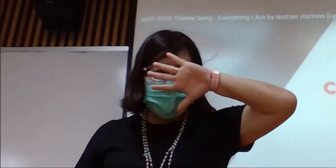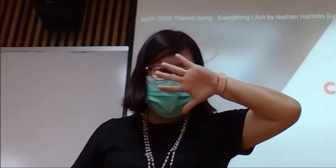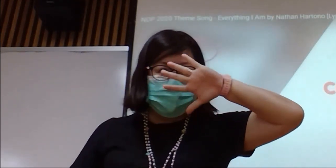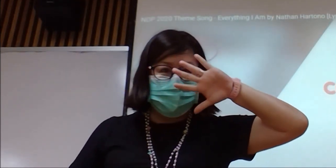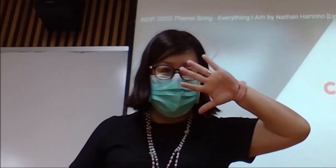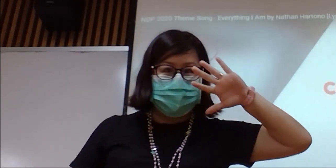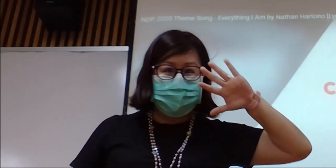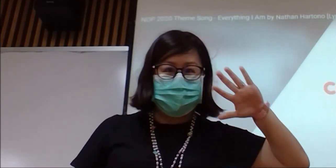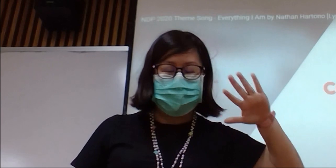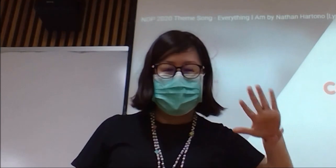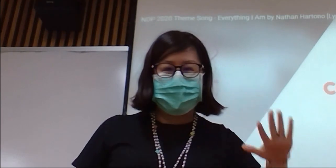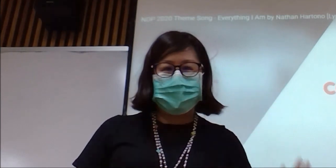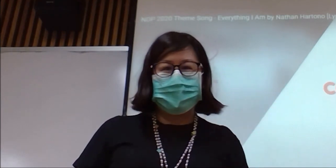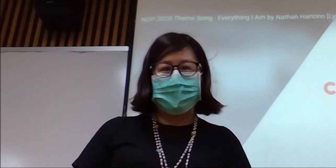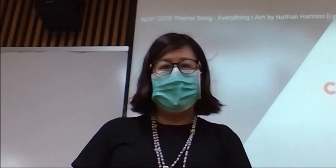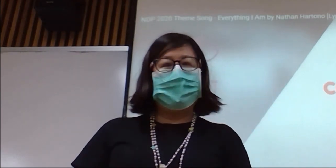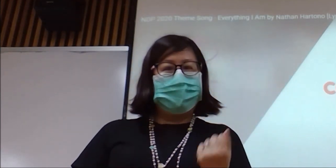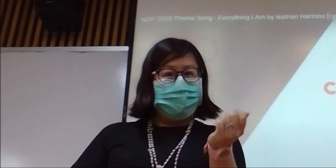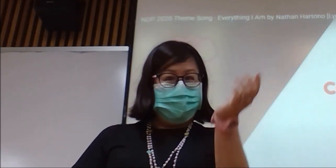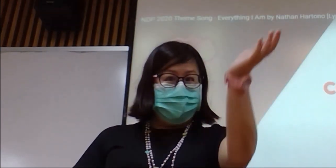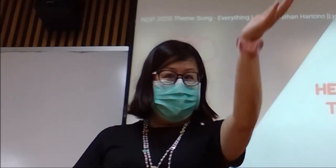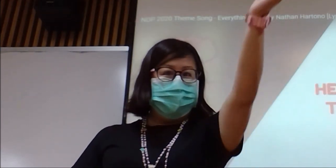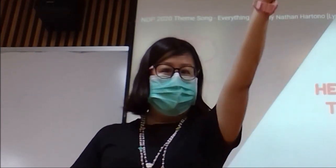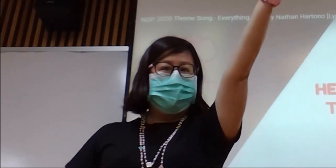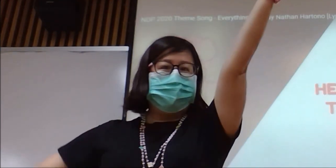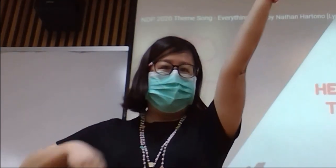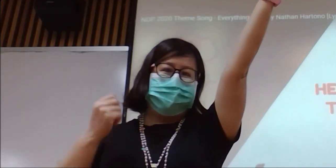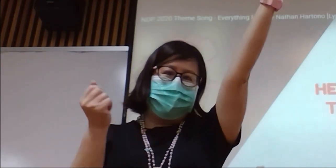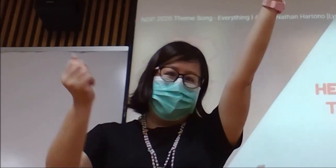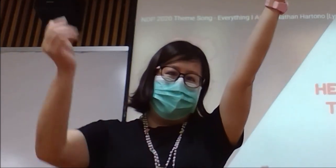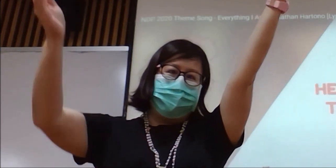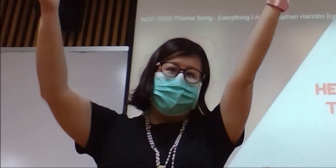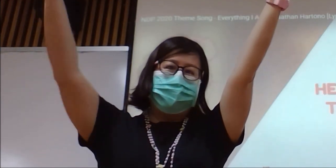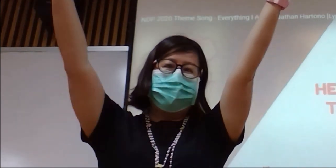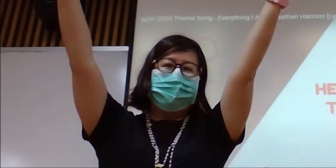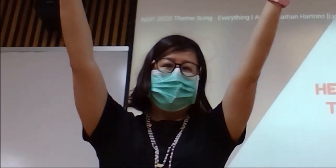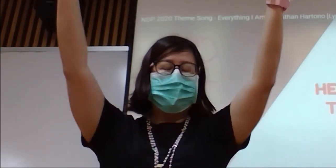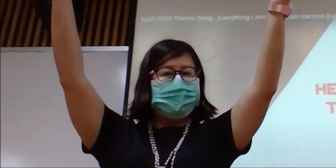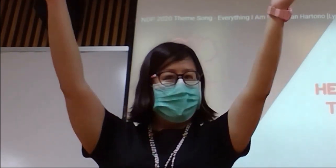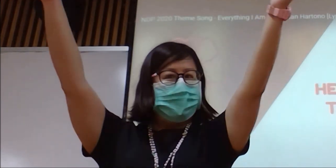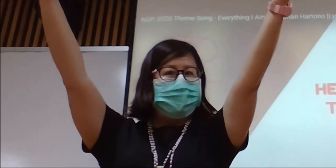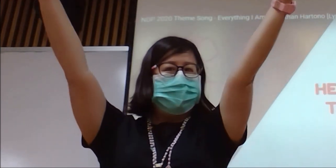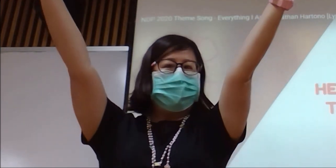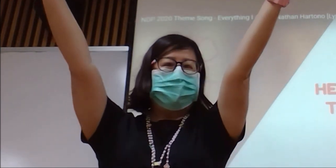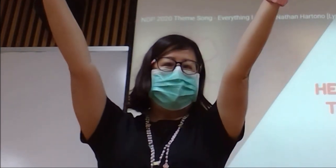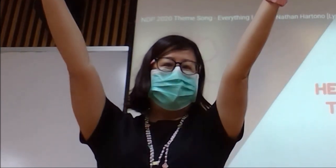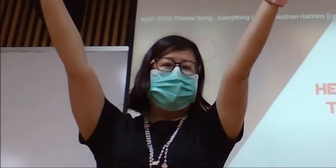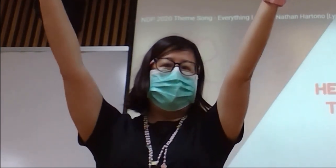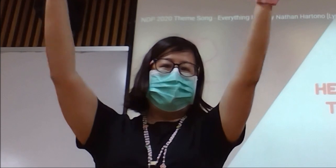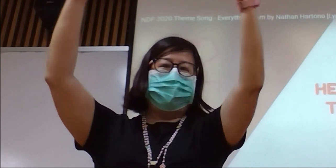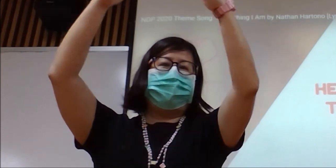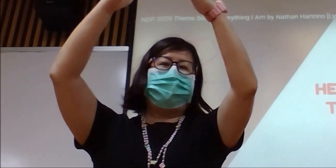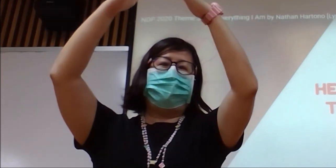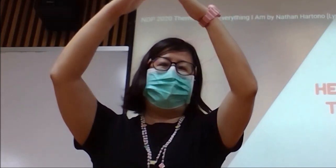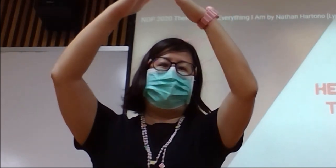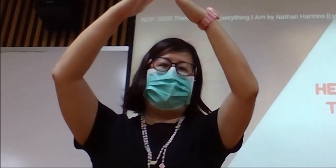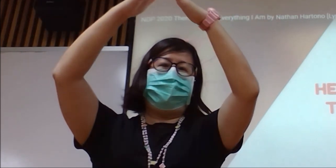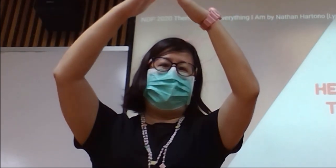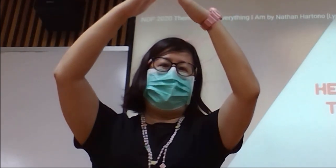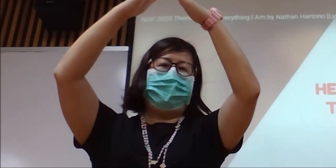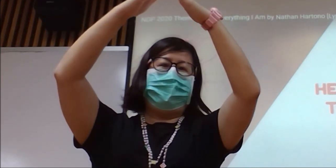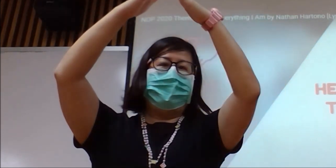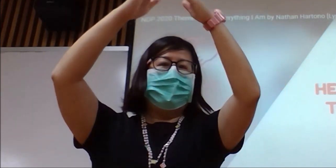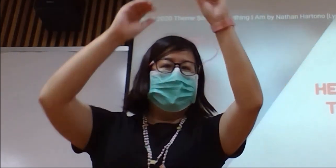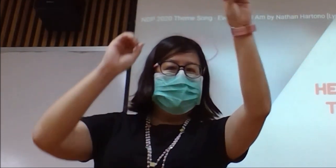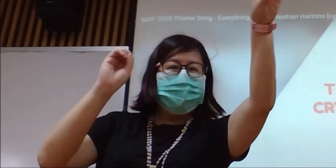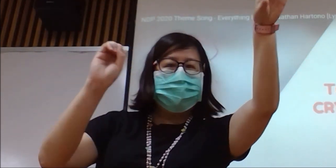you've never seen Here's to my home, to my homeland